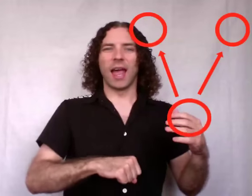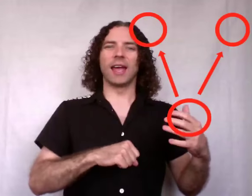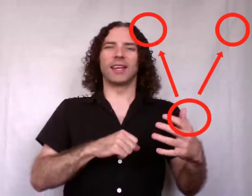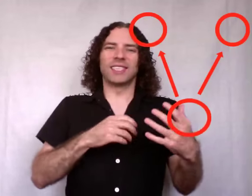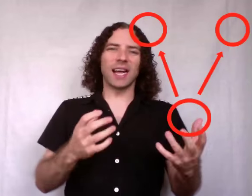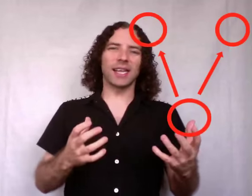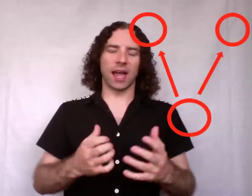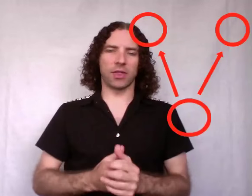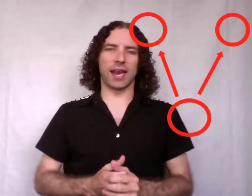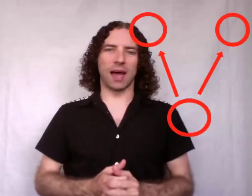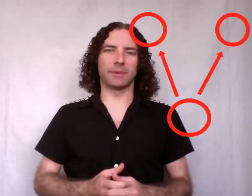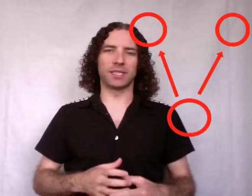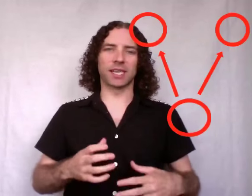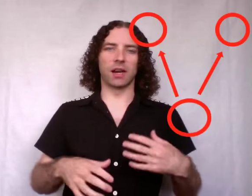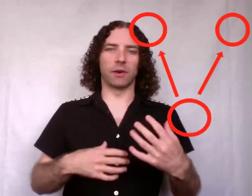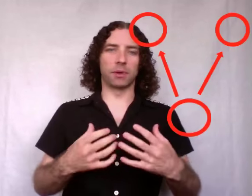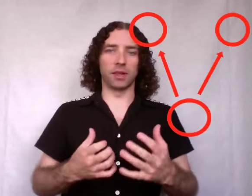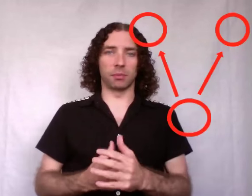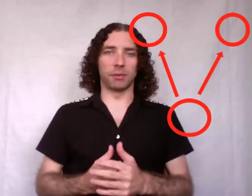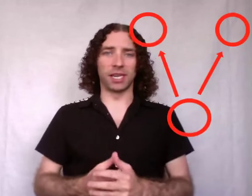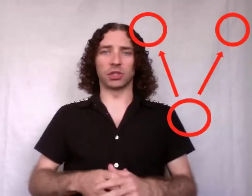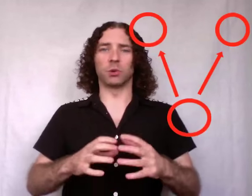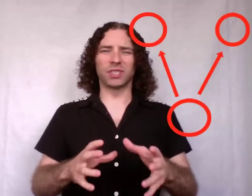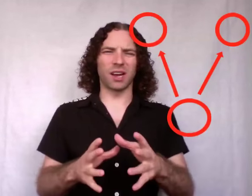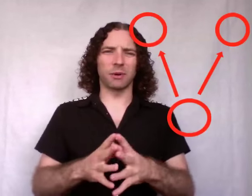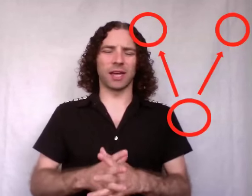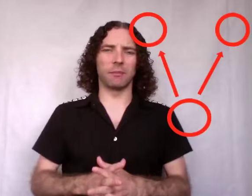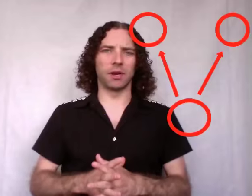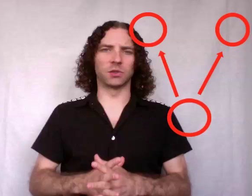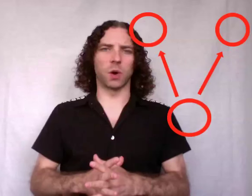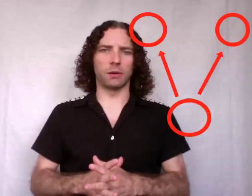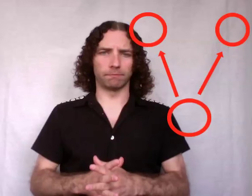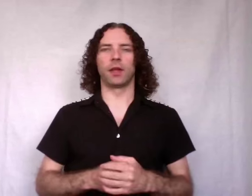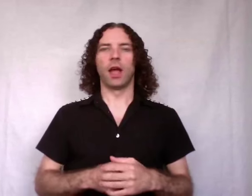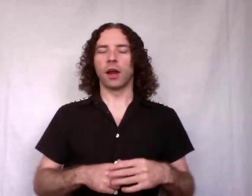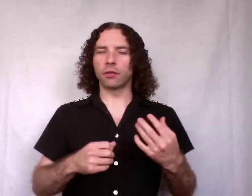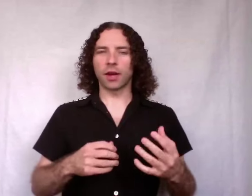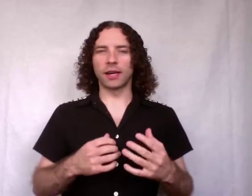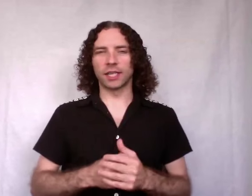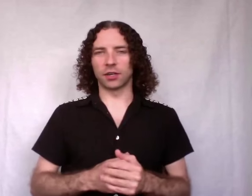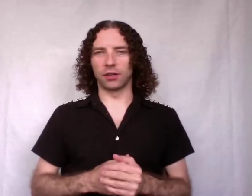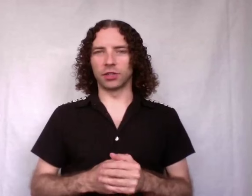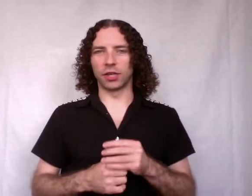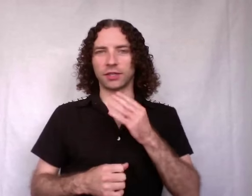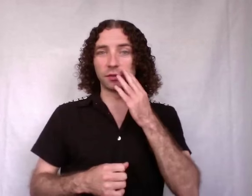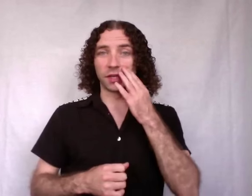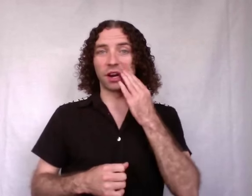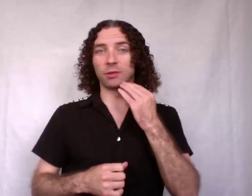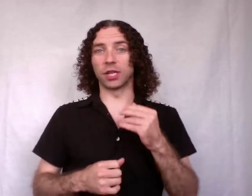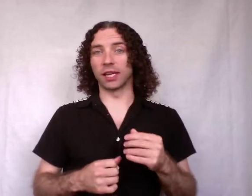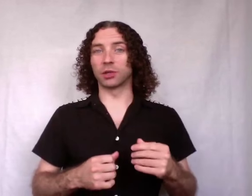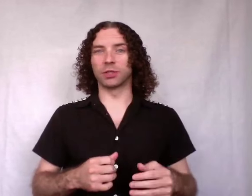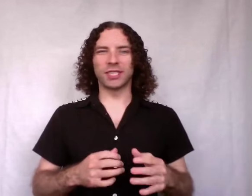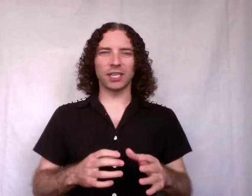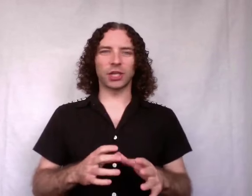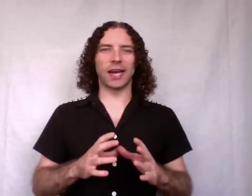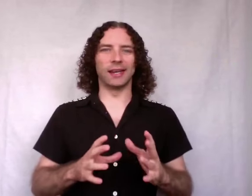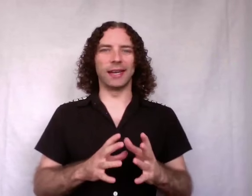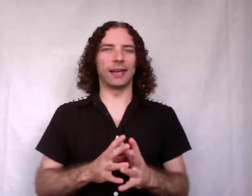And exactly how that happens is kind of up to the implementation. We'll talk about that a bit as well. Another kind of technology that's using garbage collection, which is actually kind of neat.